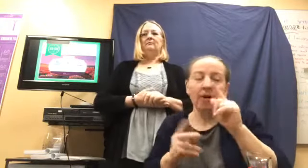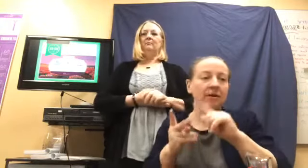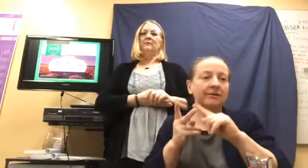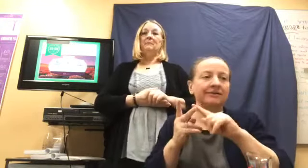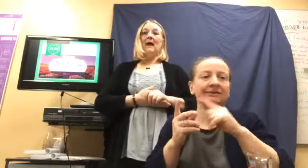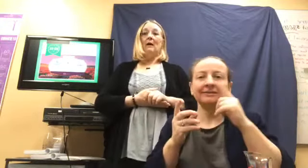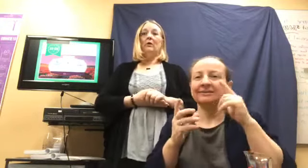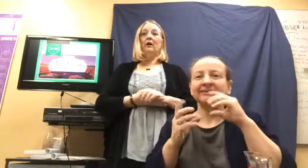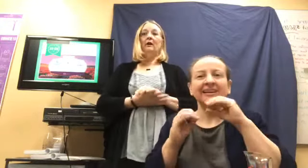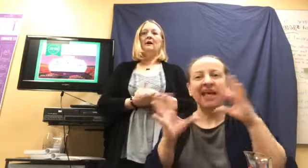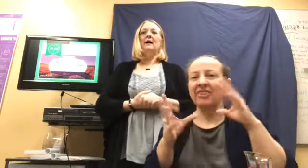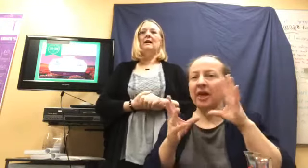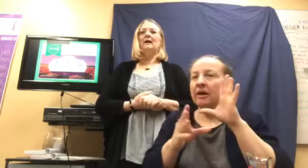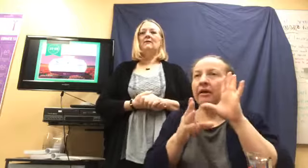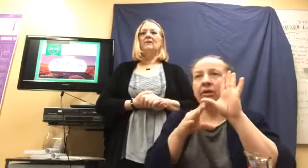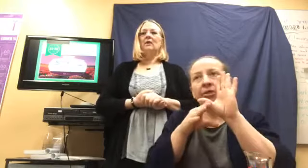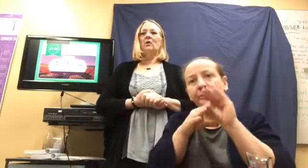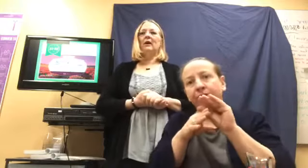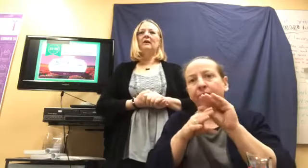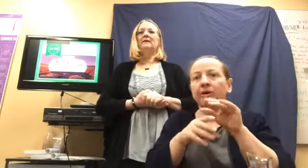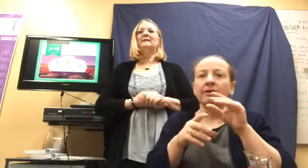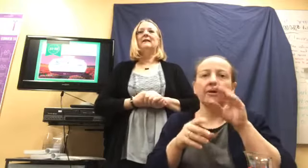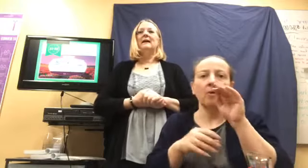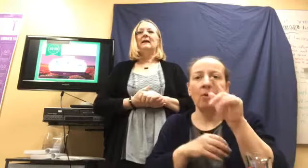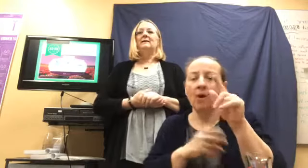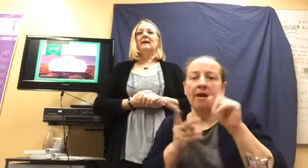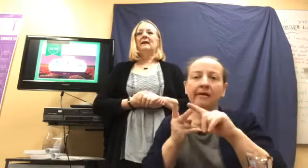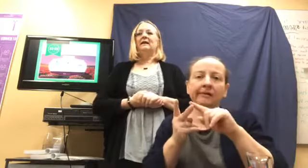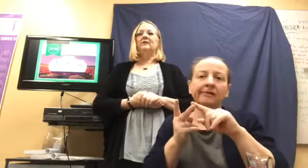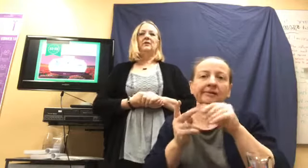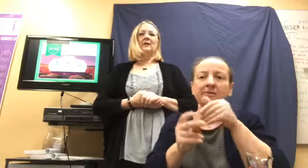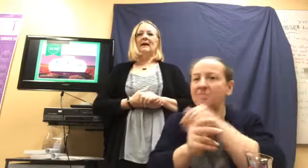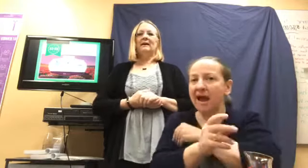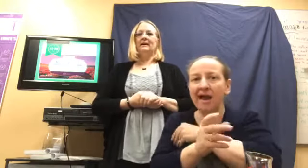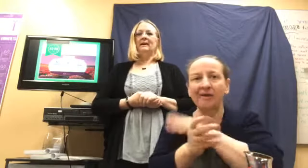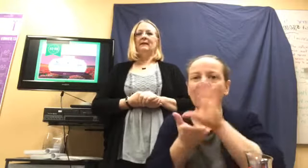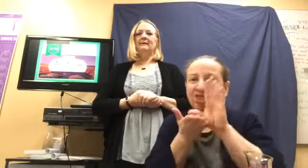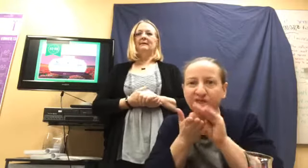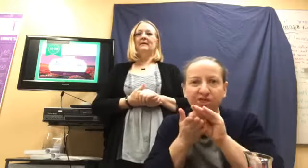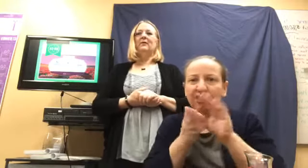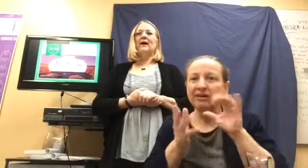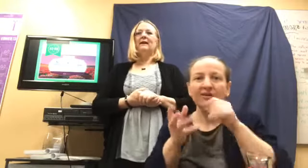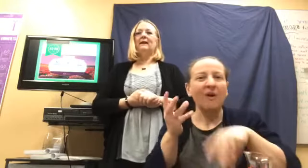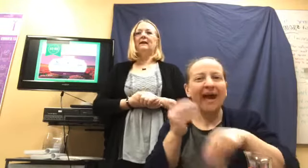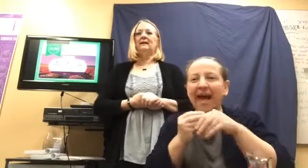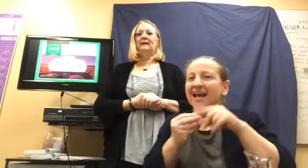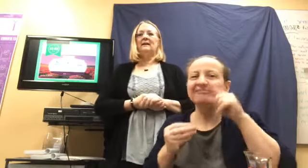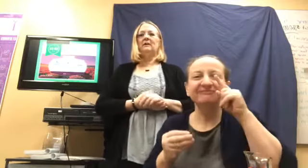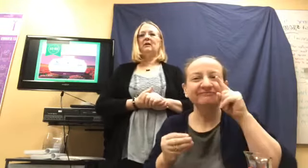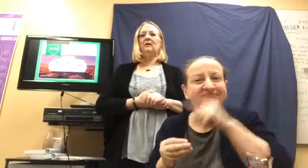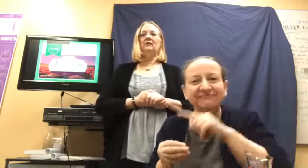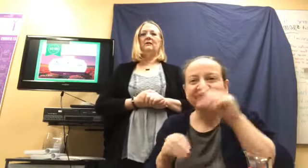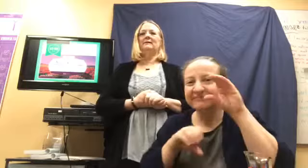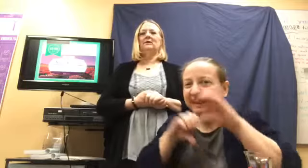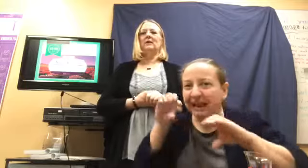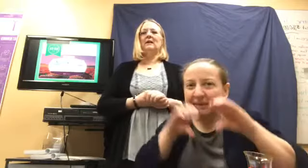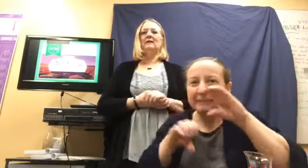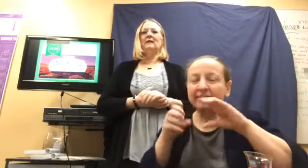the power of the oils. They don't add any synthetic chemicals or anything